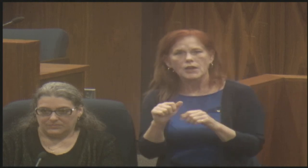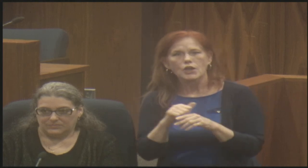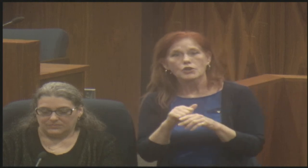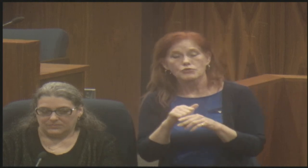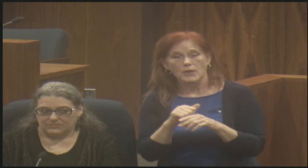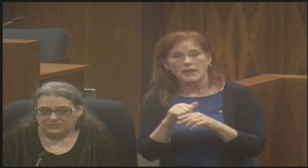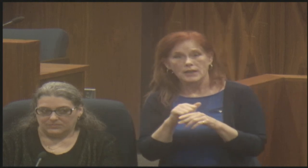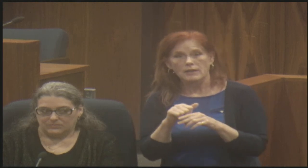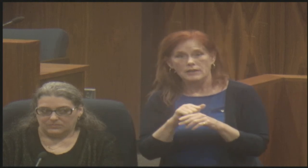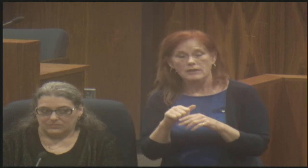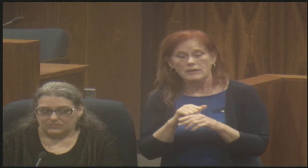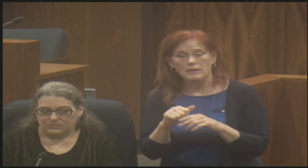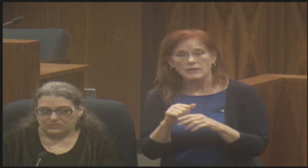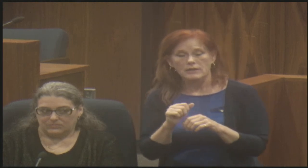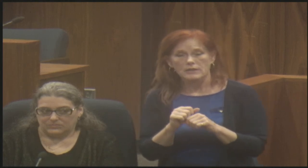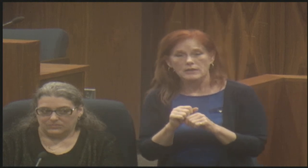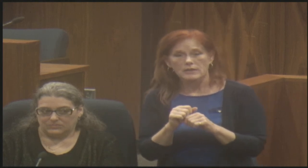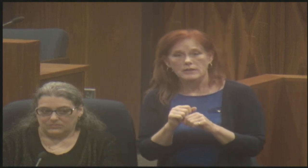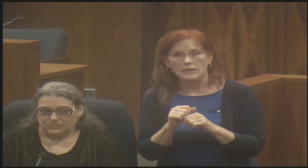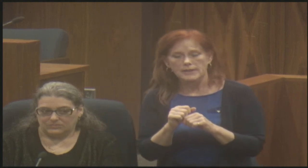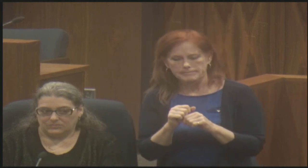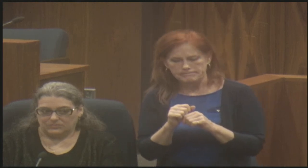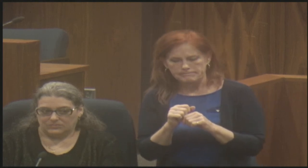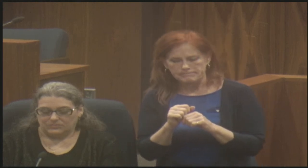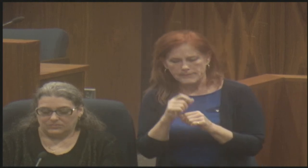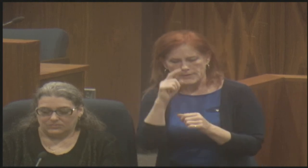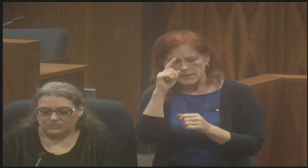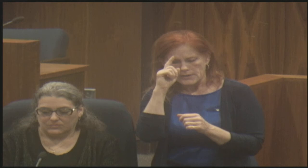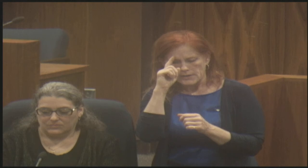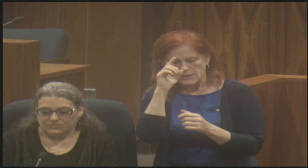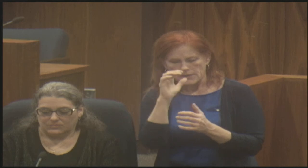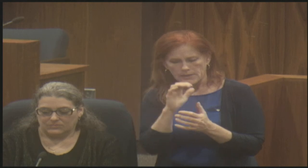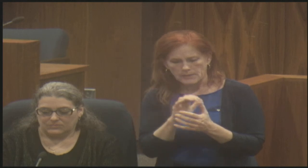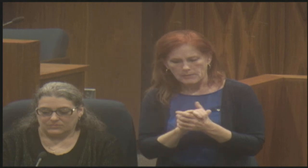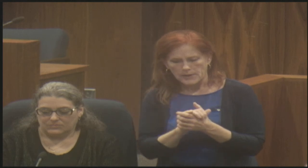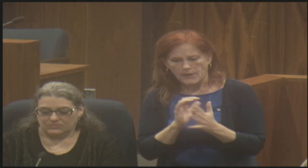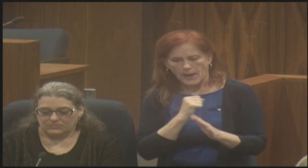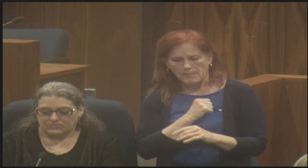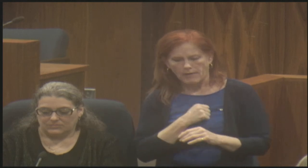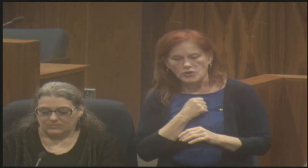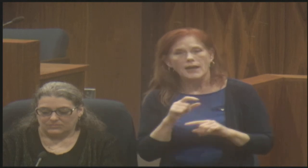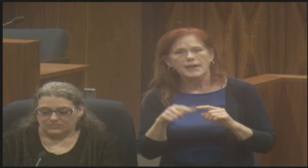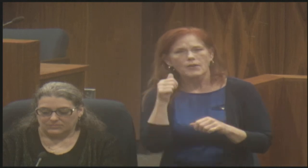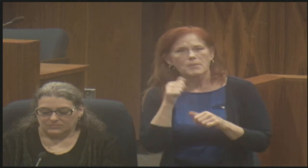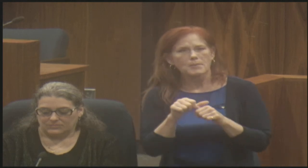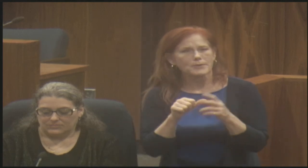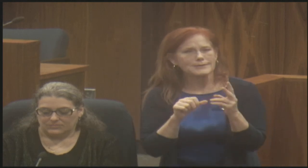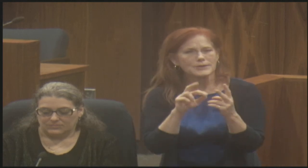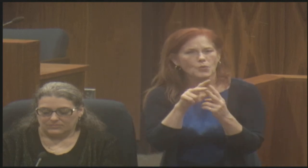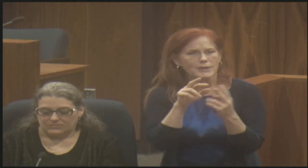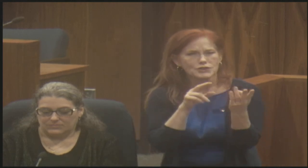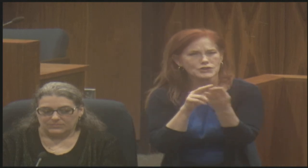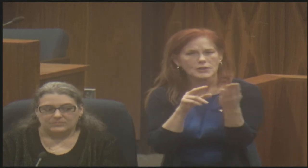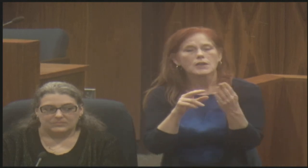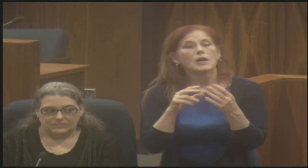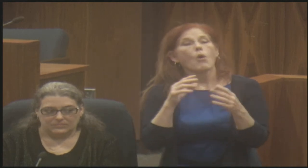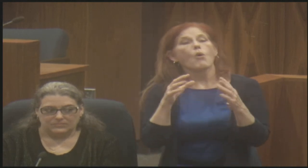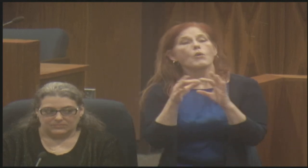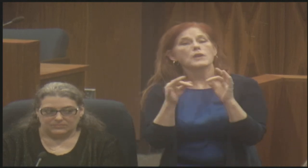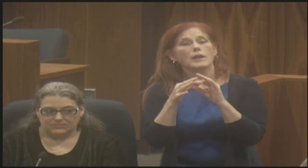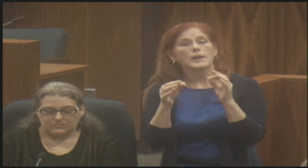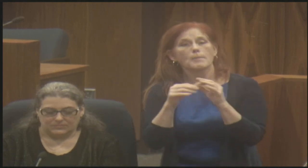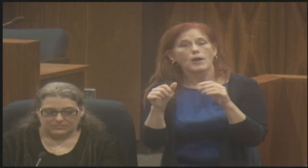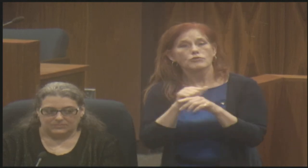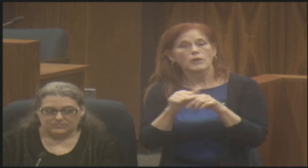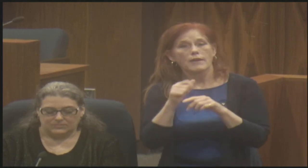training for, I think, I apologize. don't remember if it was Kim or Carly when you were talking about training for the Omaha police